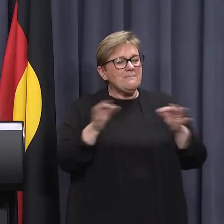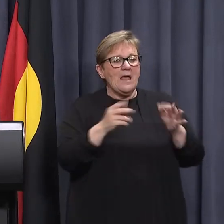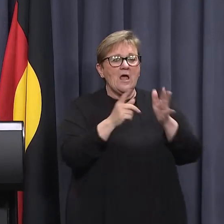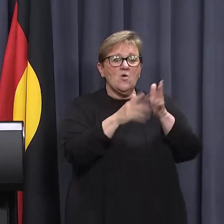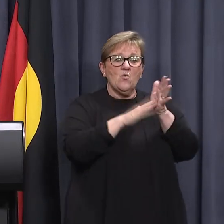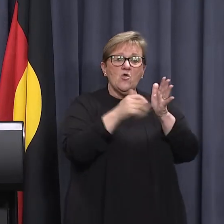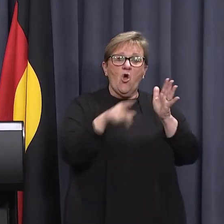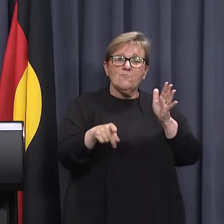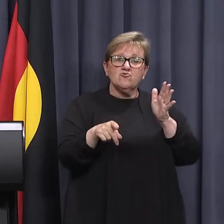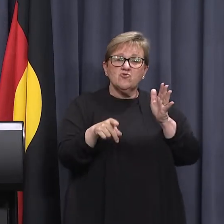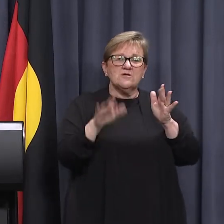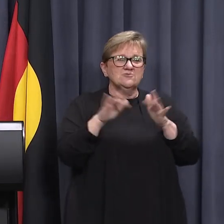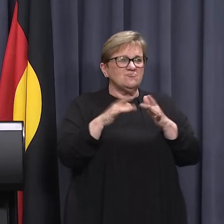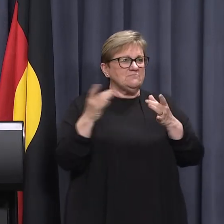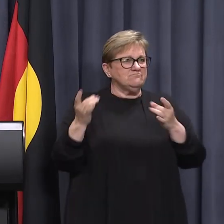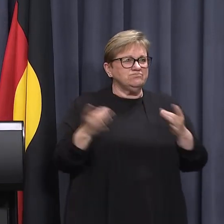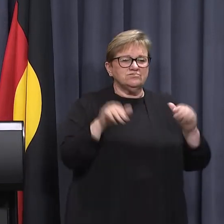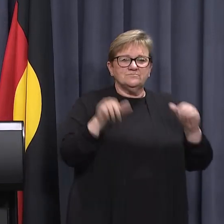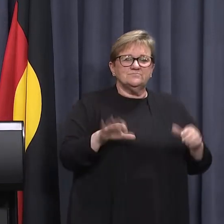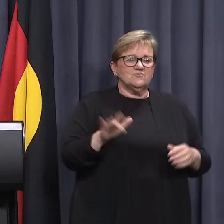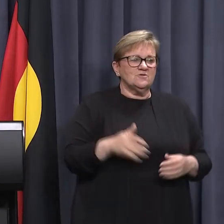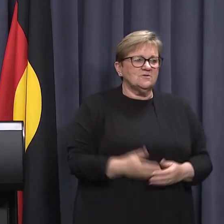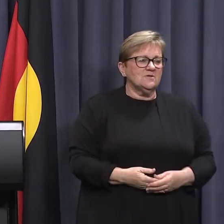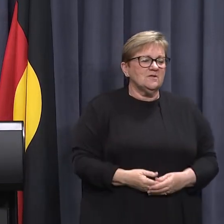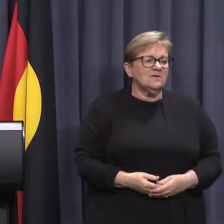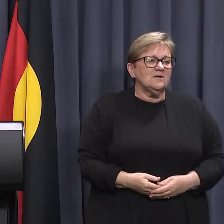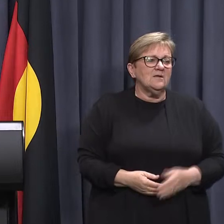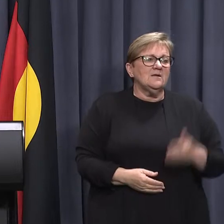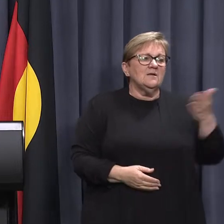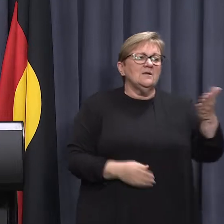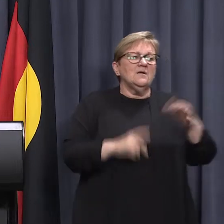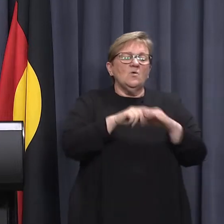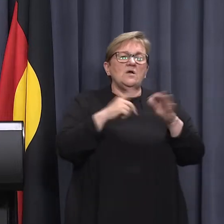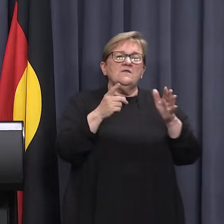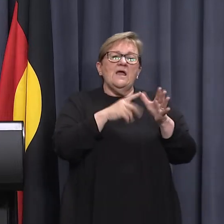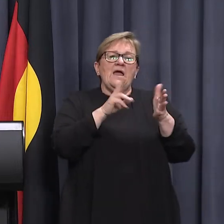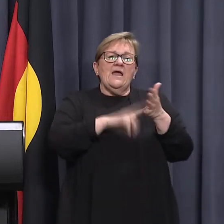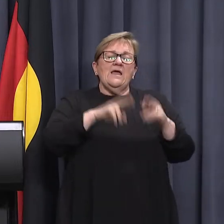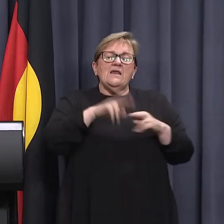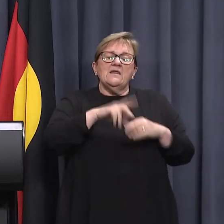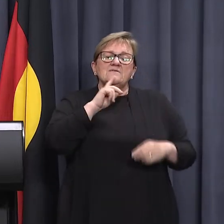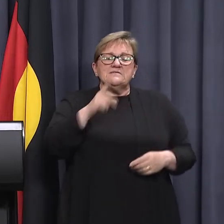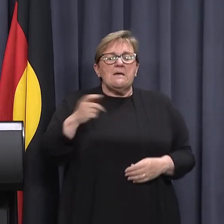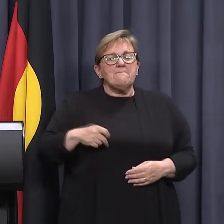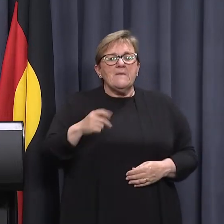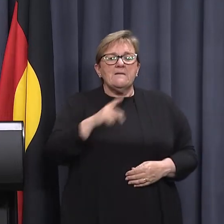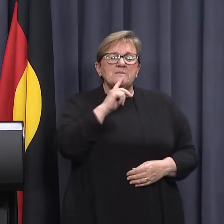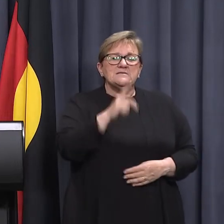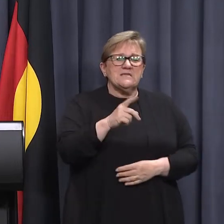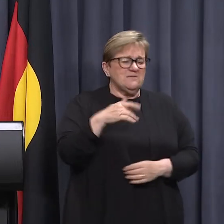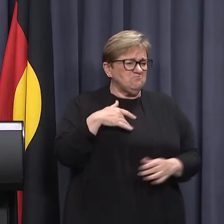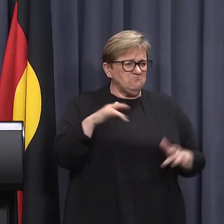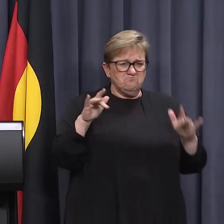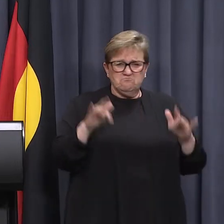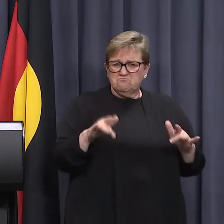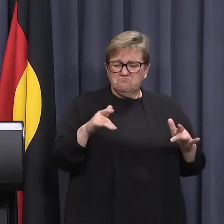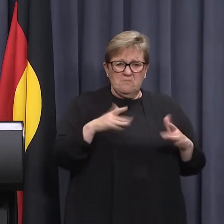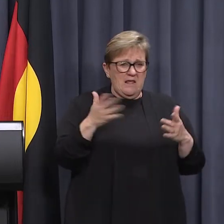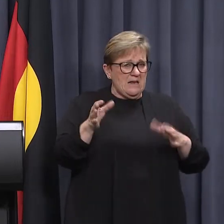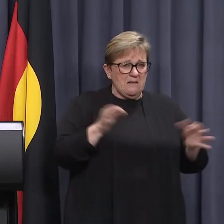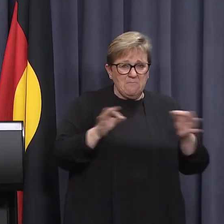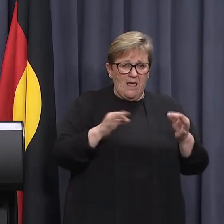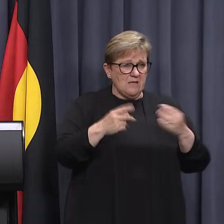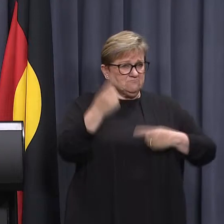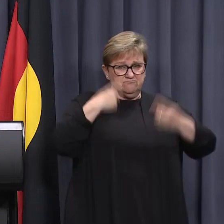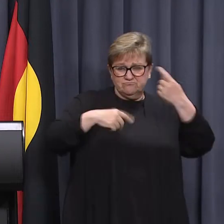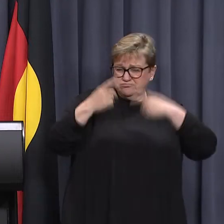Omicron at this stage would be preliminary. What about the ANF saying that members are telling them they haven't had any plans